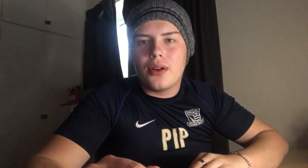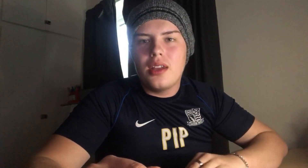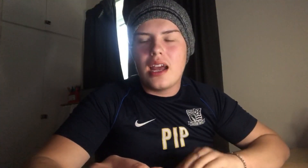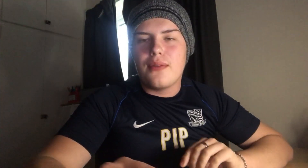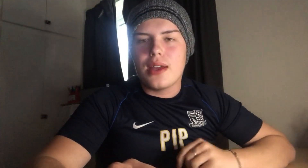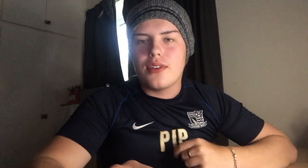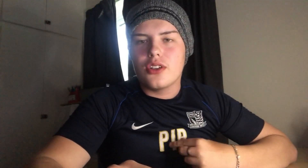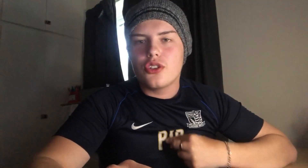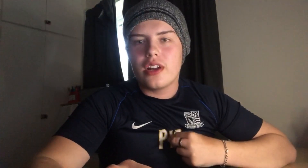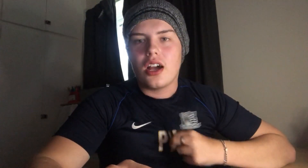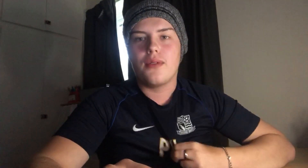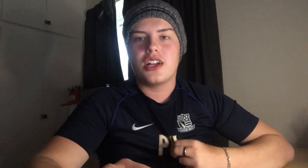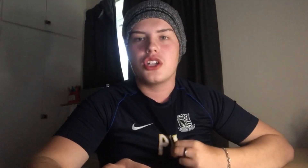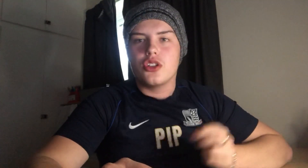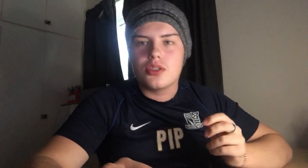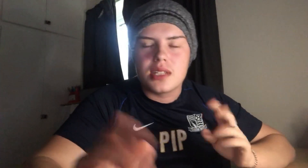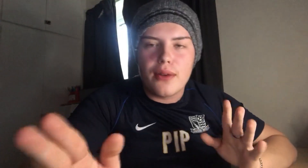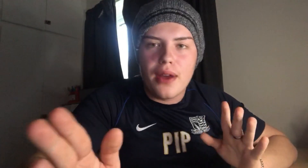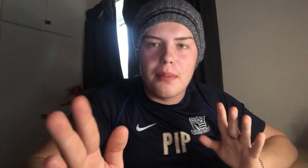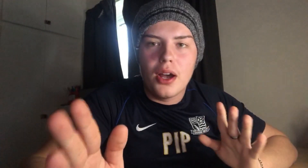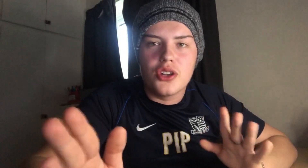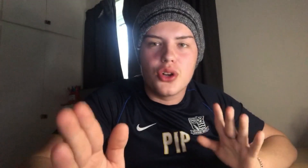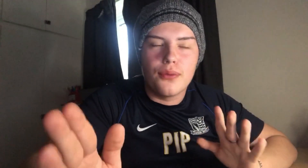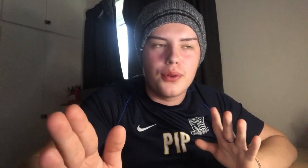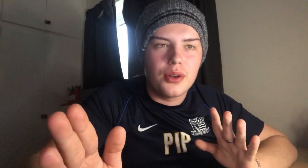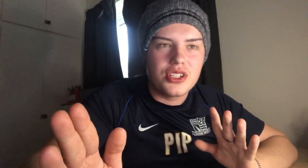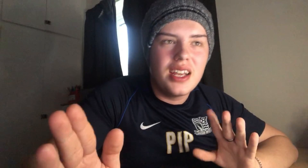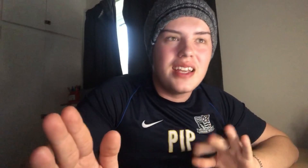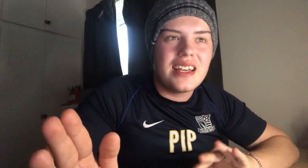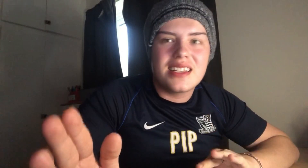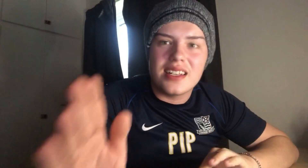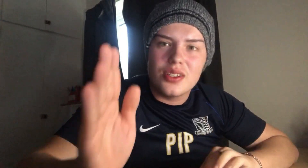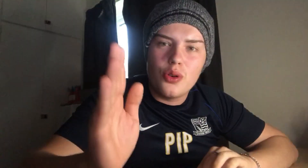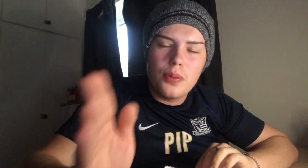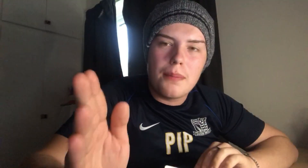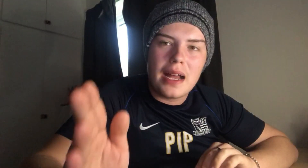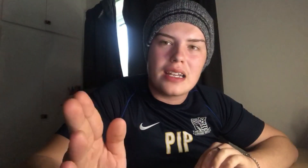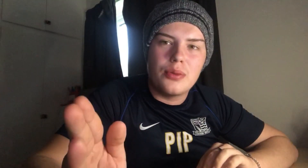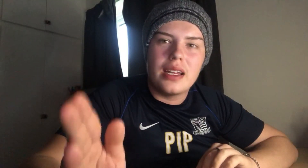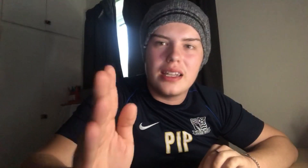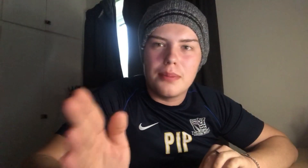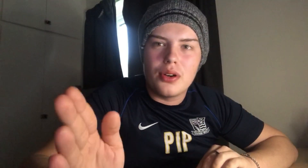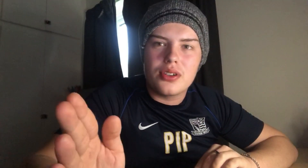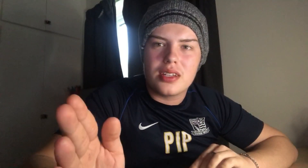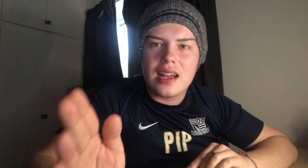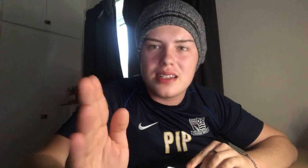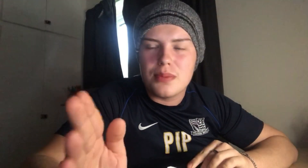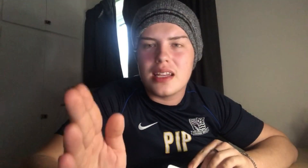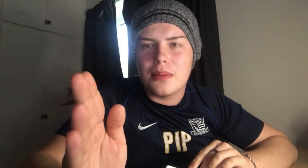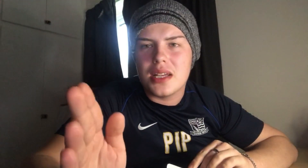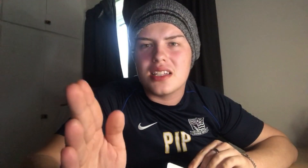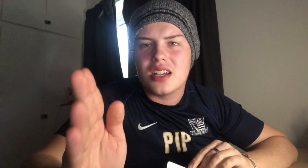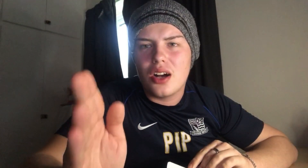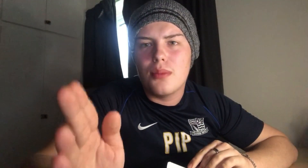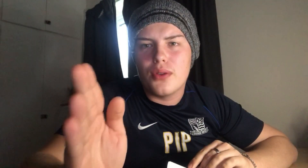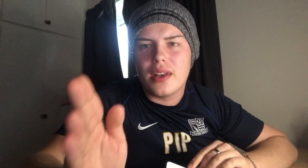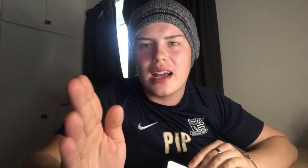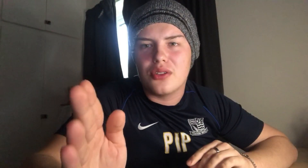about, and if you haven't noticed already, I've actually got some Southend merch on for once. Yes, it's all been packed away in the box, as me and the missus are moving house